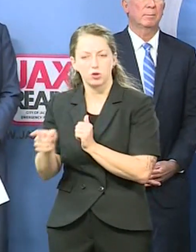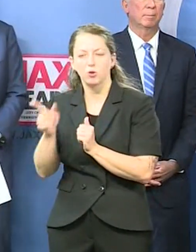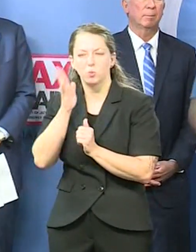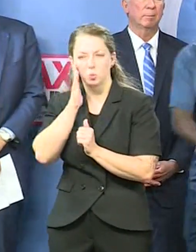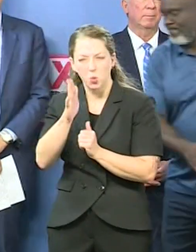Yeah.